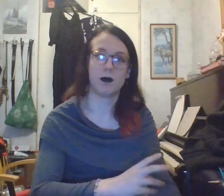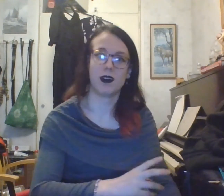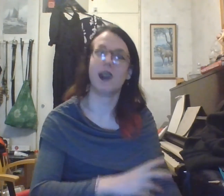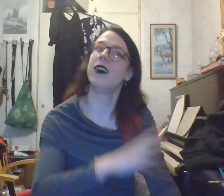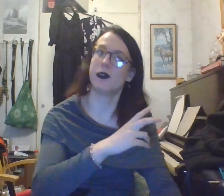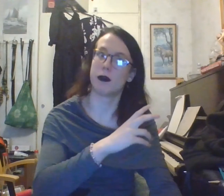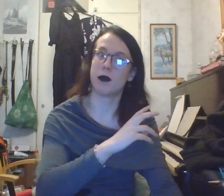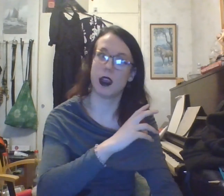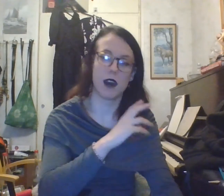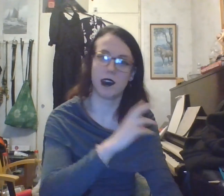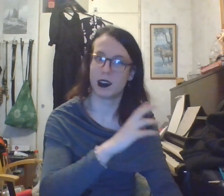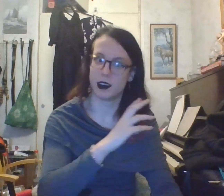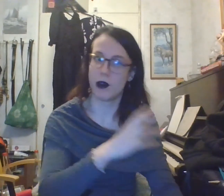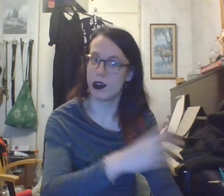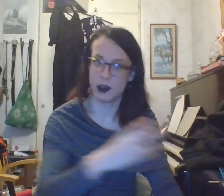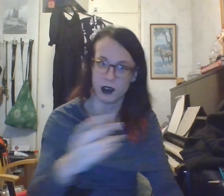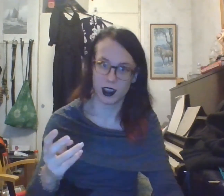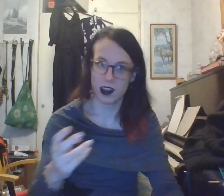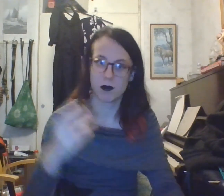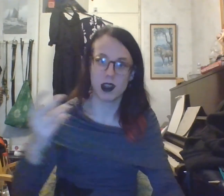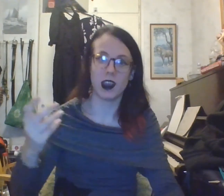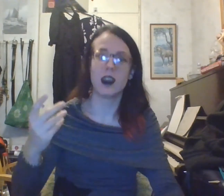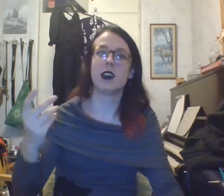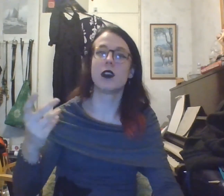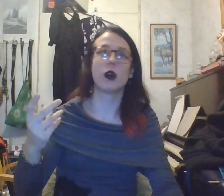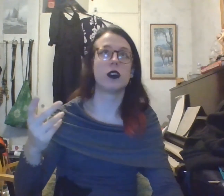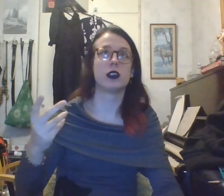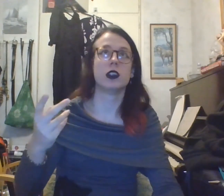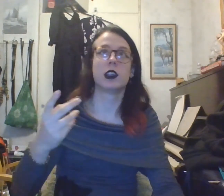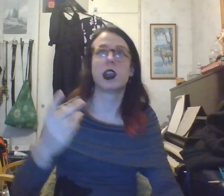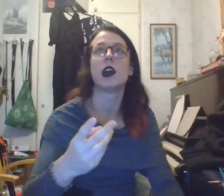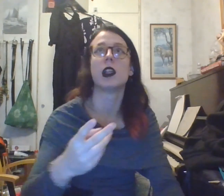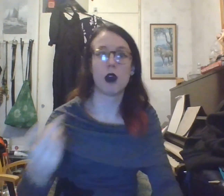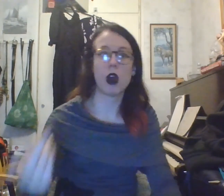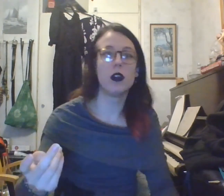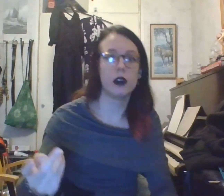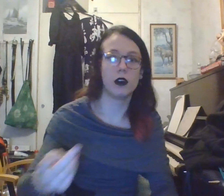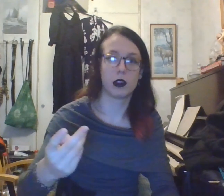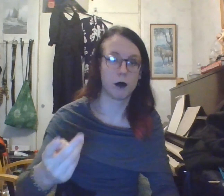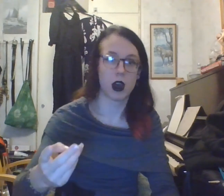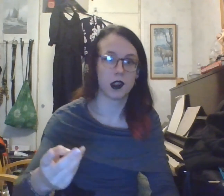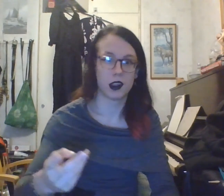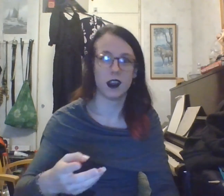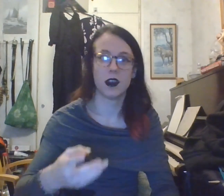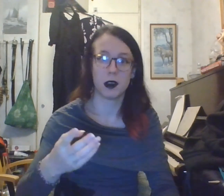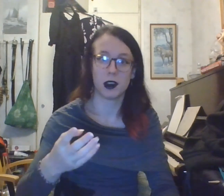from having their own liberties. Meaning you can't kill or own a person because that